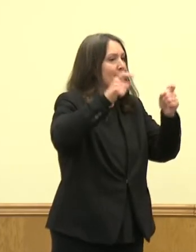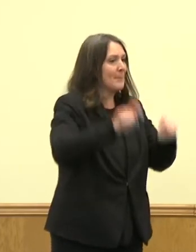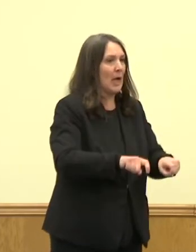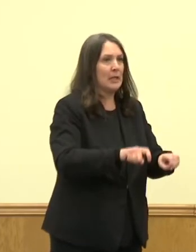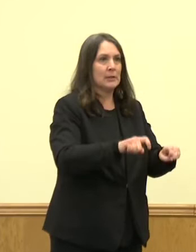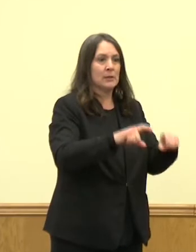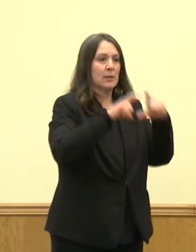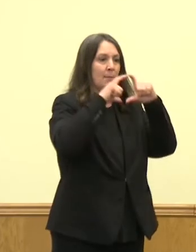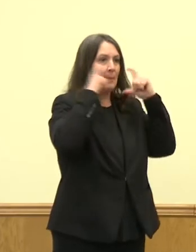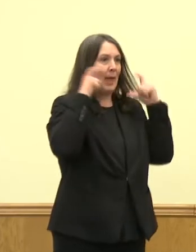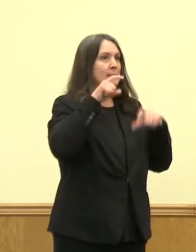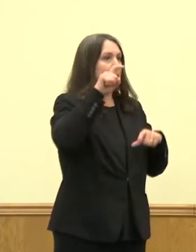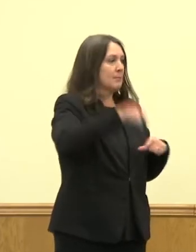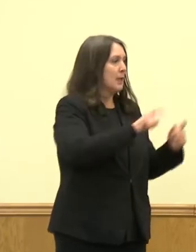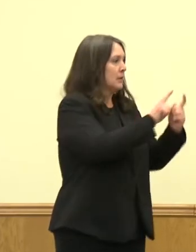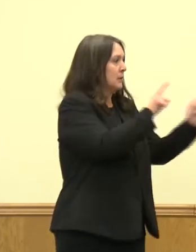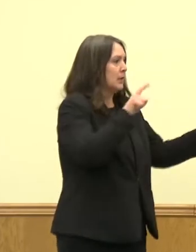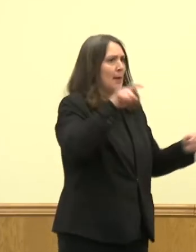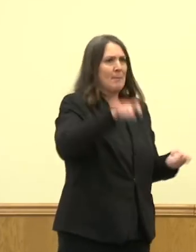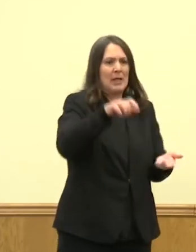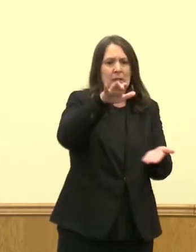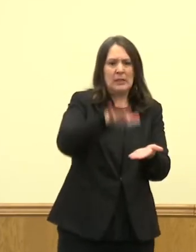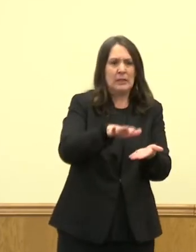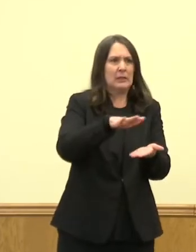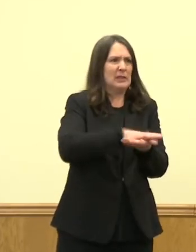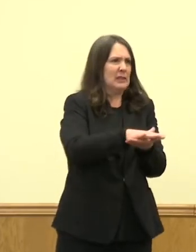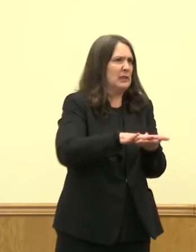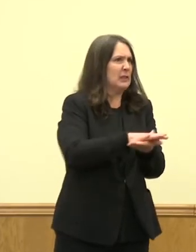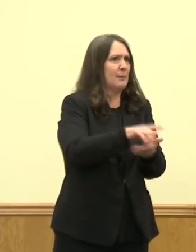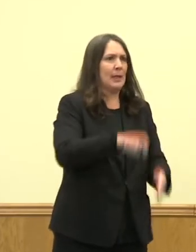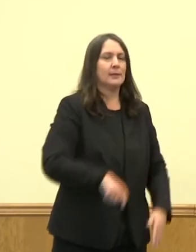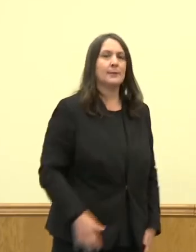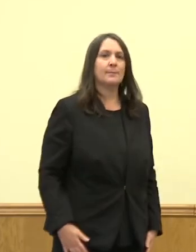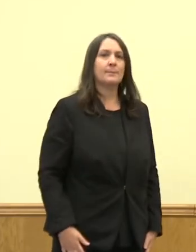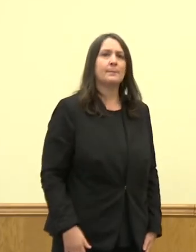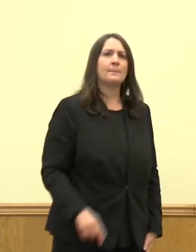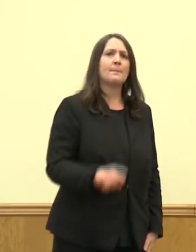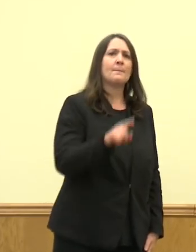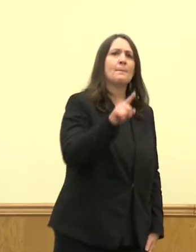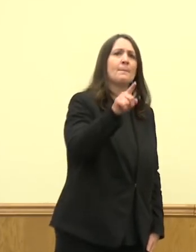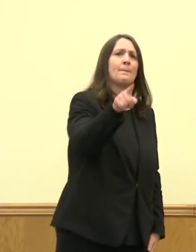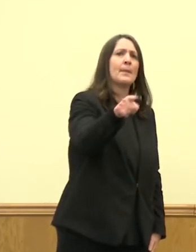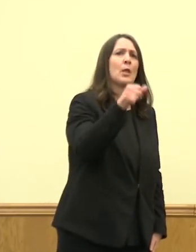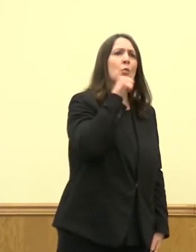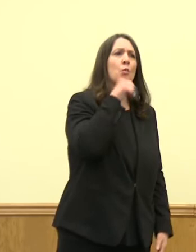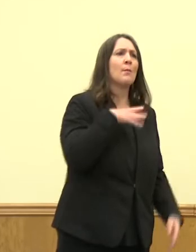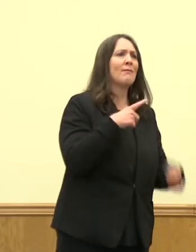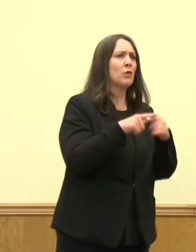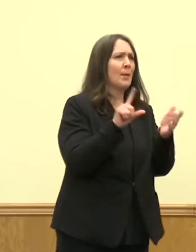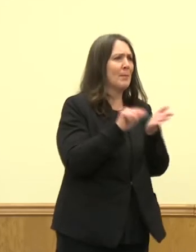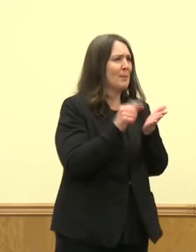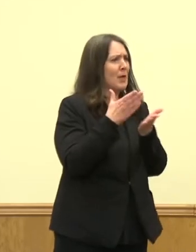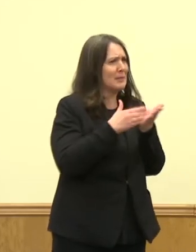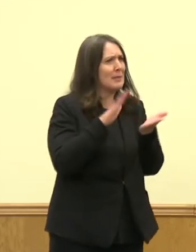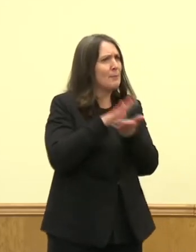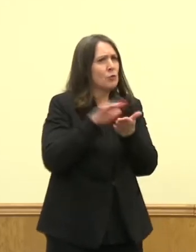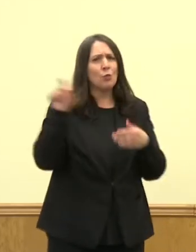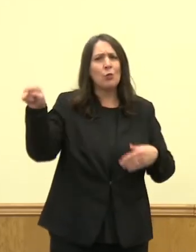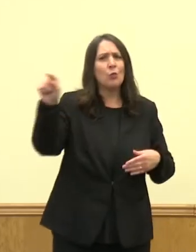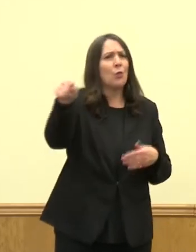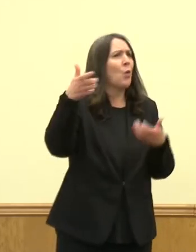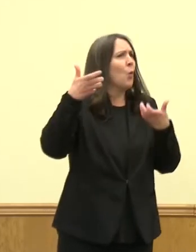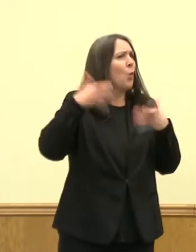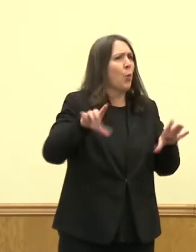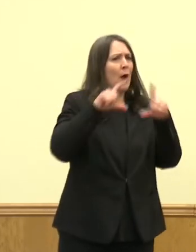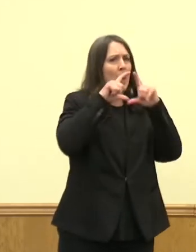tool moving forward to stop the spread. Well, you know, it seems like I would call some of the districts that wanted to drop the mask mandate. They all